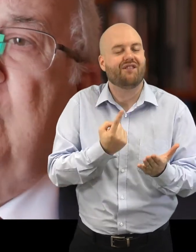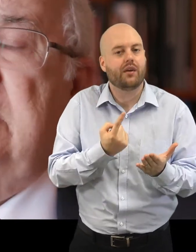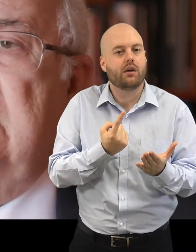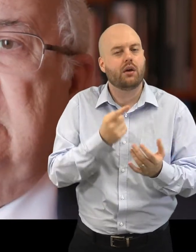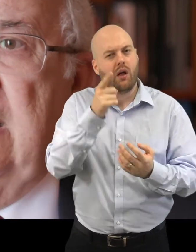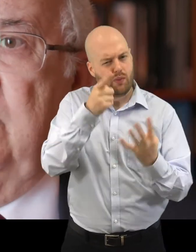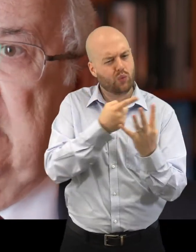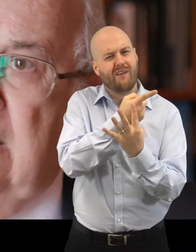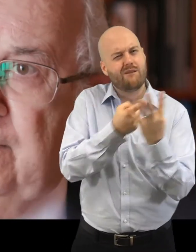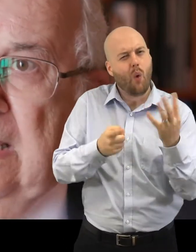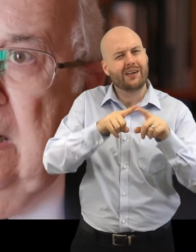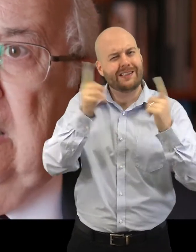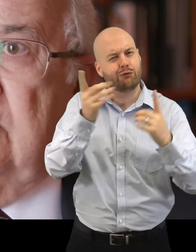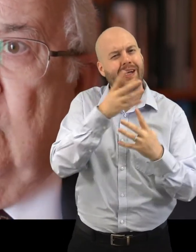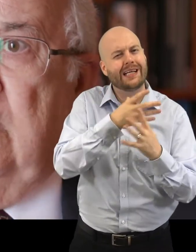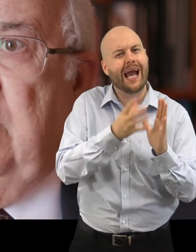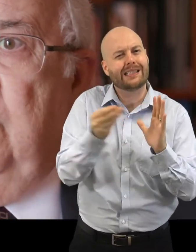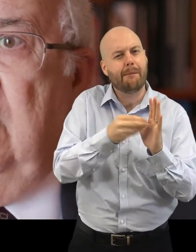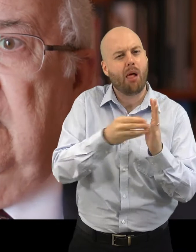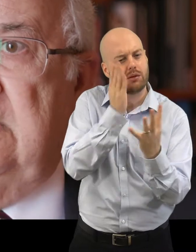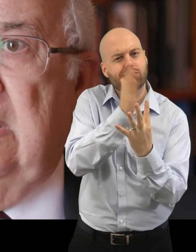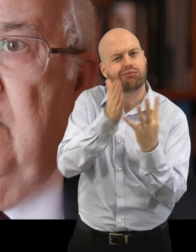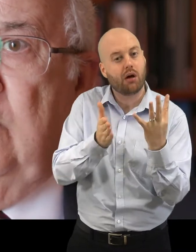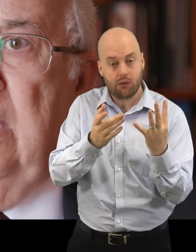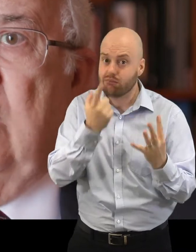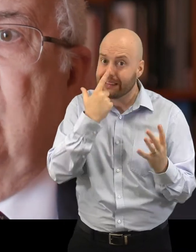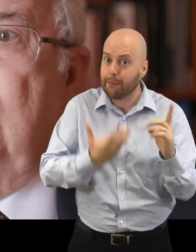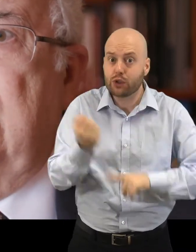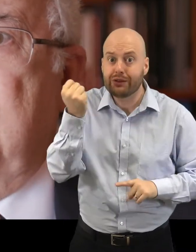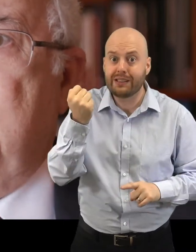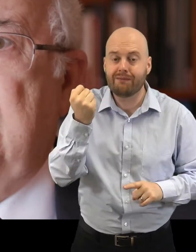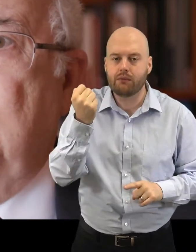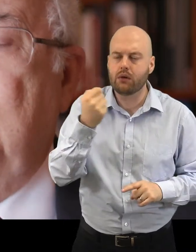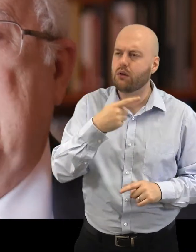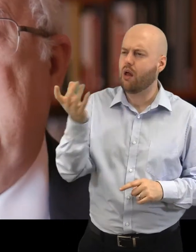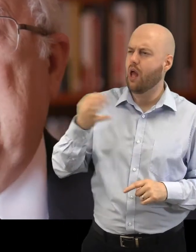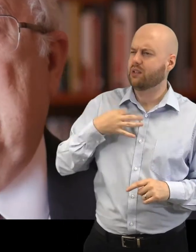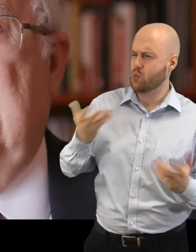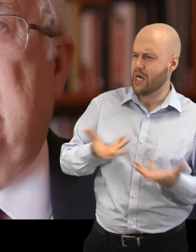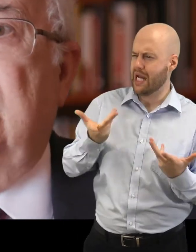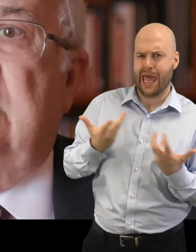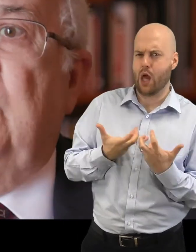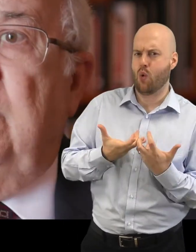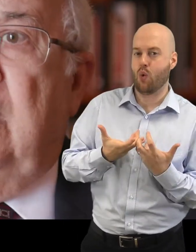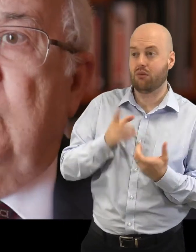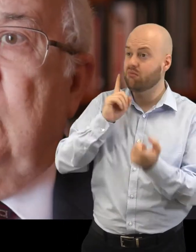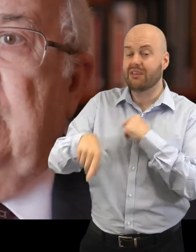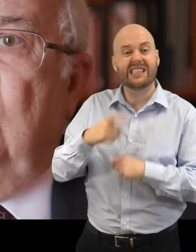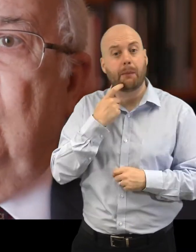spaces can be done. So when people say, but where are we going to get the space to do that? The answer is simple, because we're going to